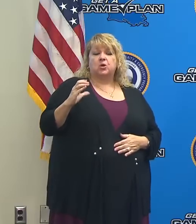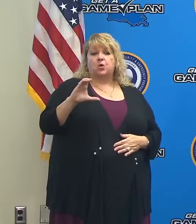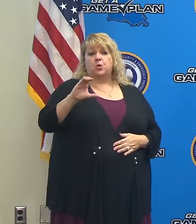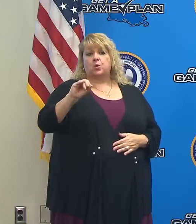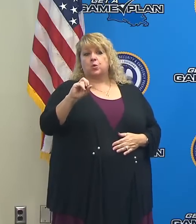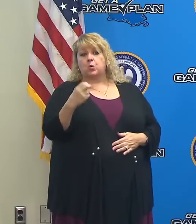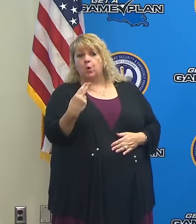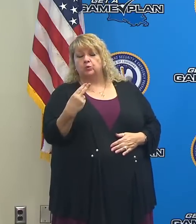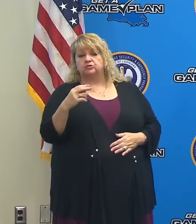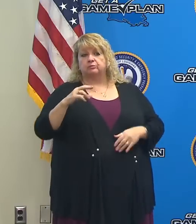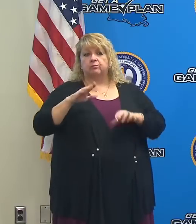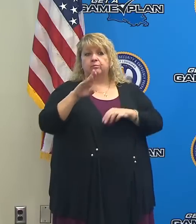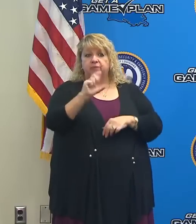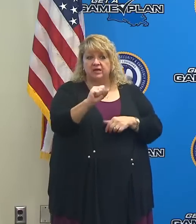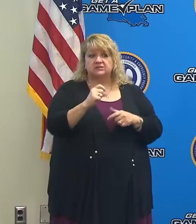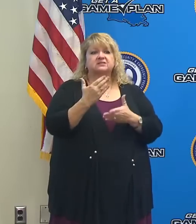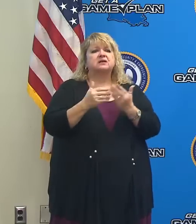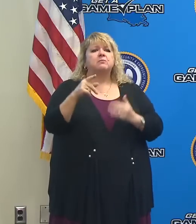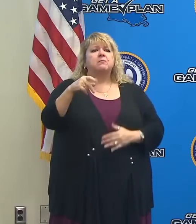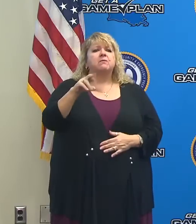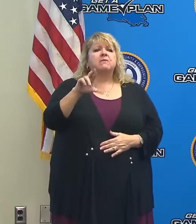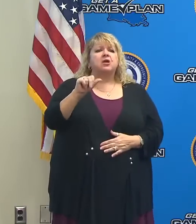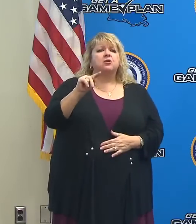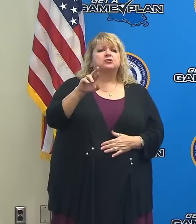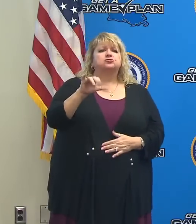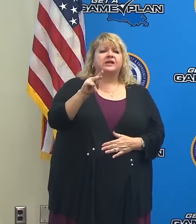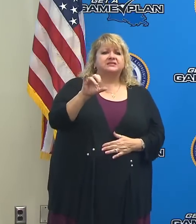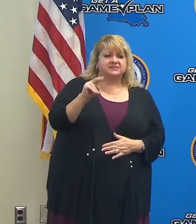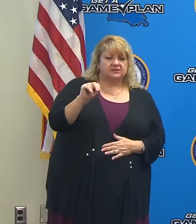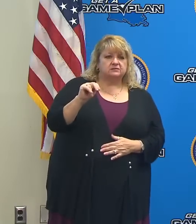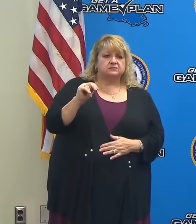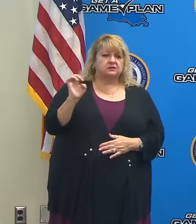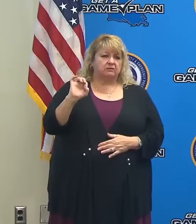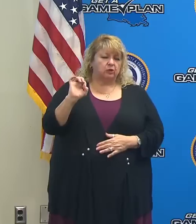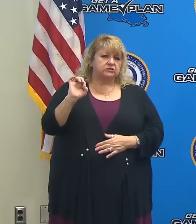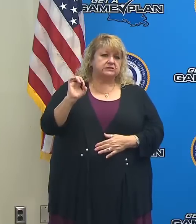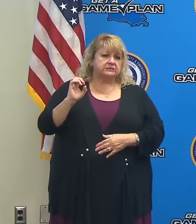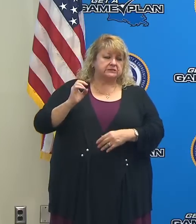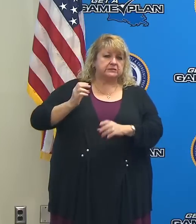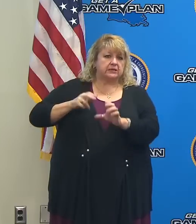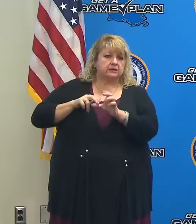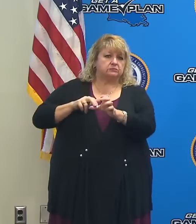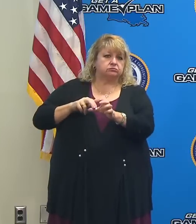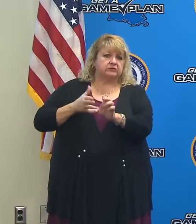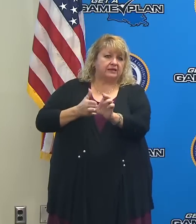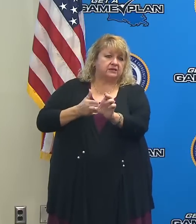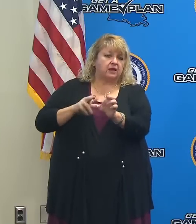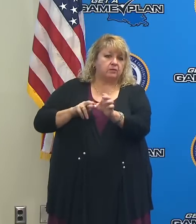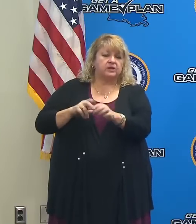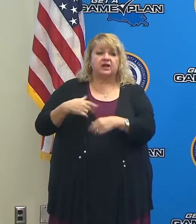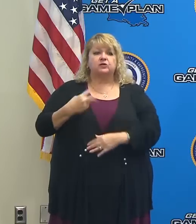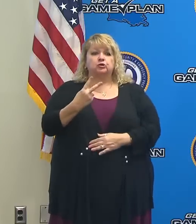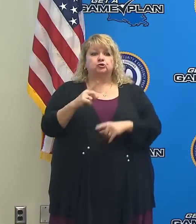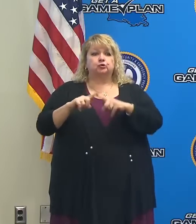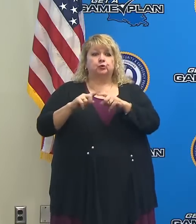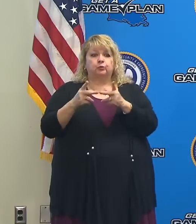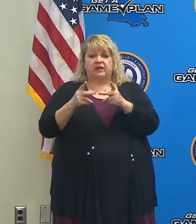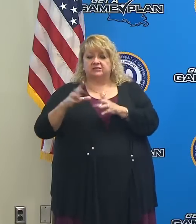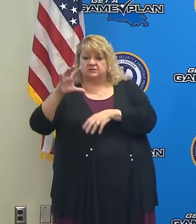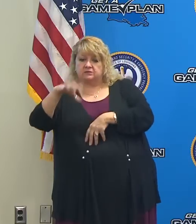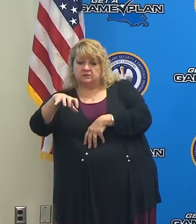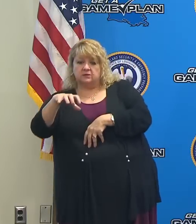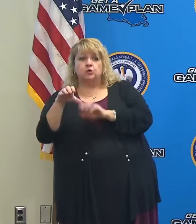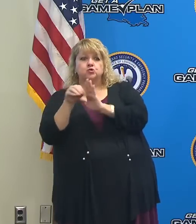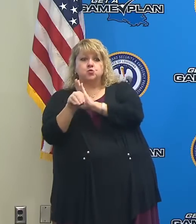smaller buses in Louisiana. They are staged at two vehicle staging areas, one in the New